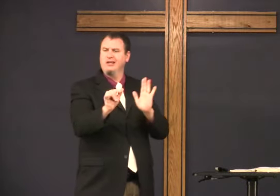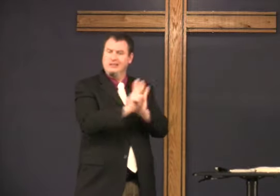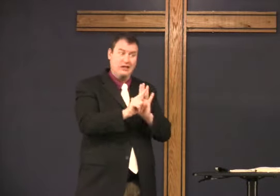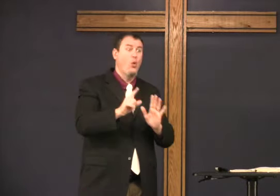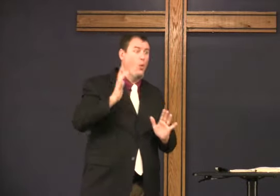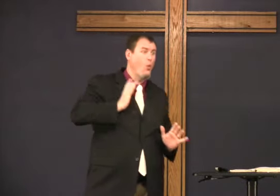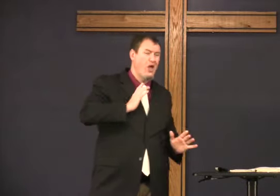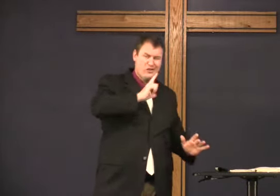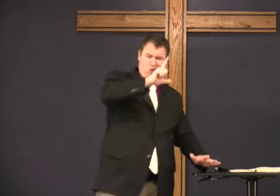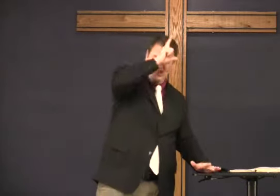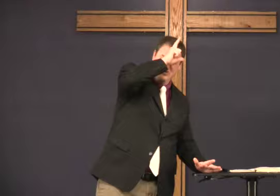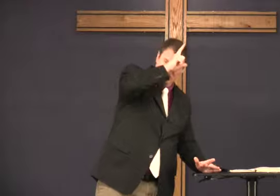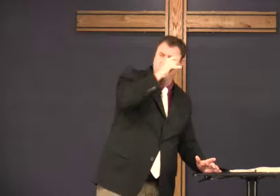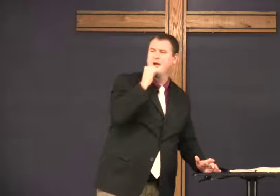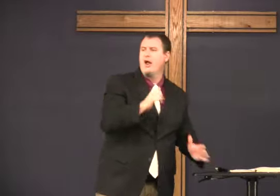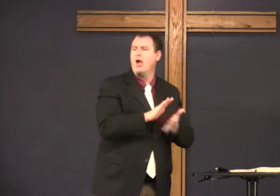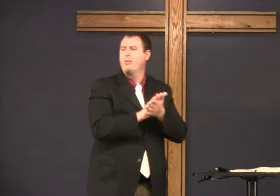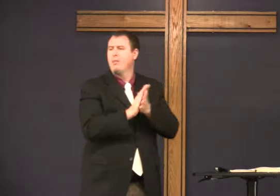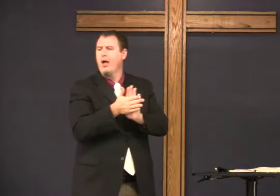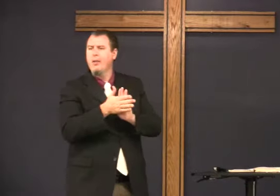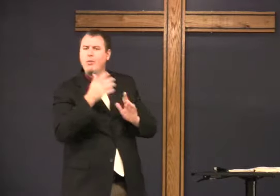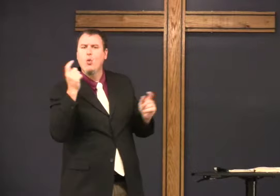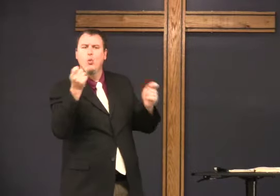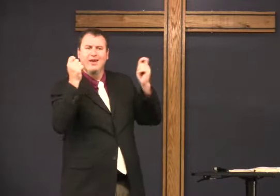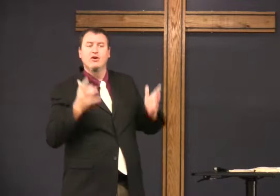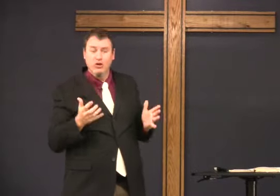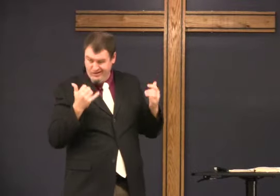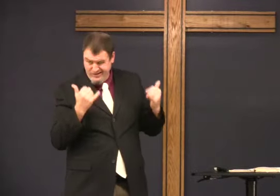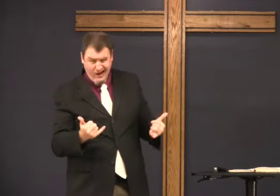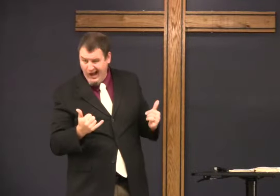They're the They've changed their identity. They were losers. Now, they're winners.